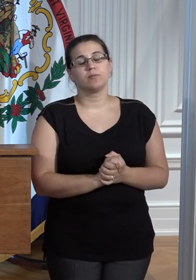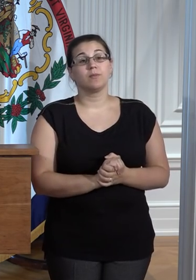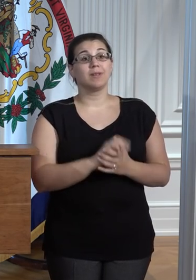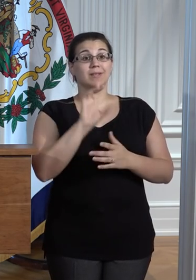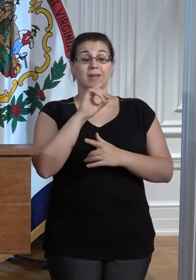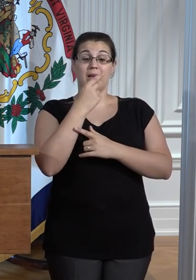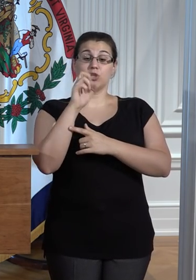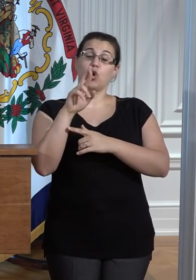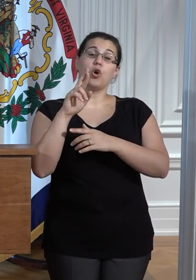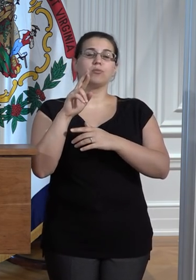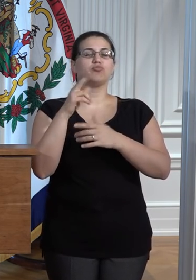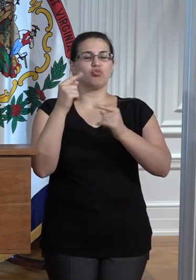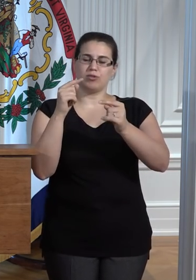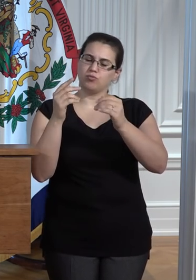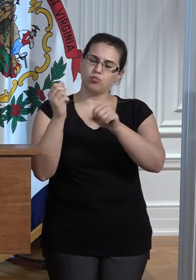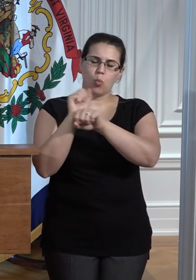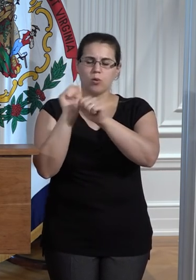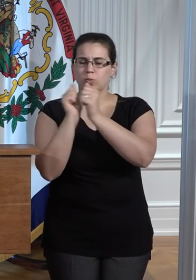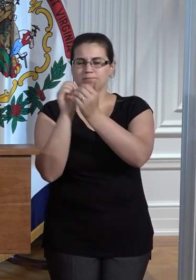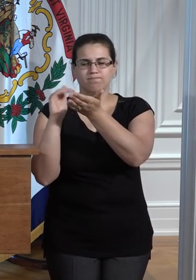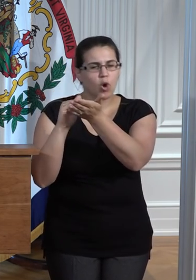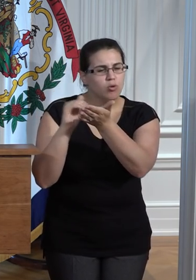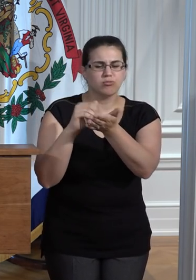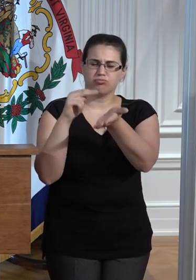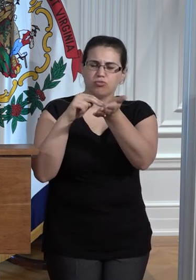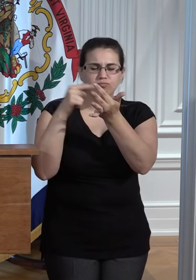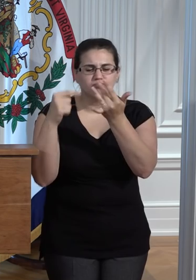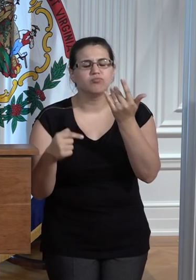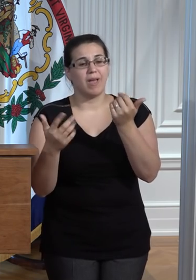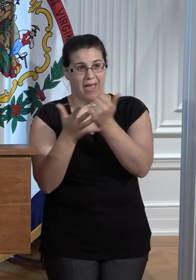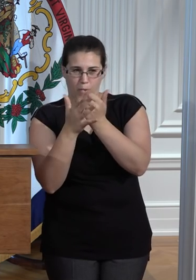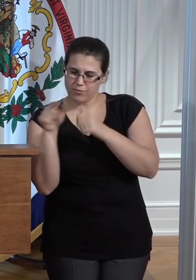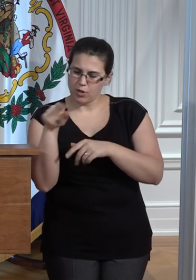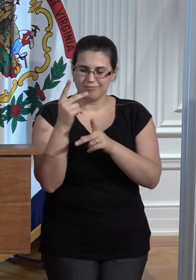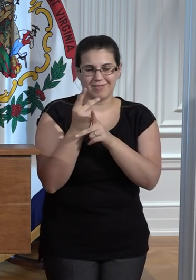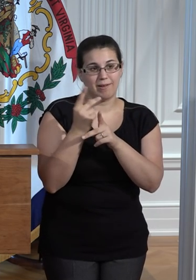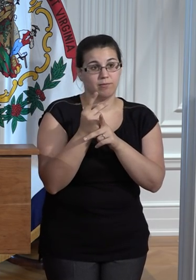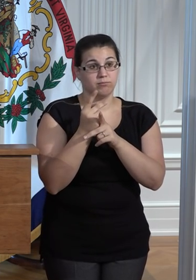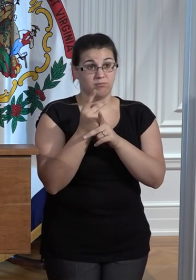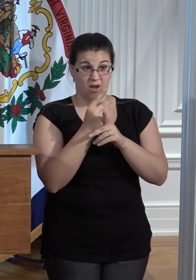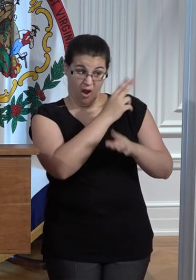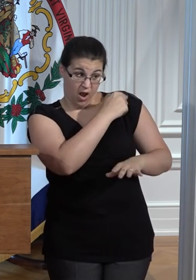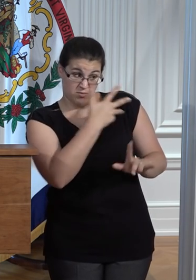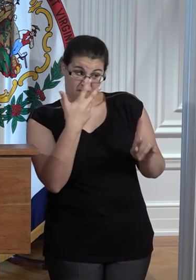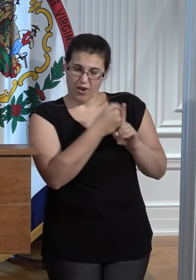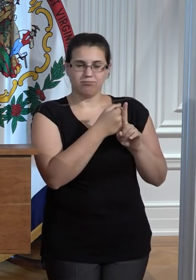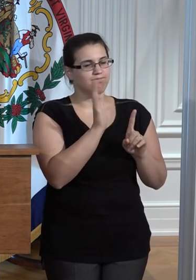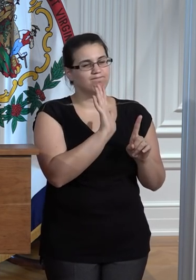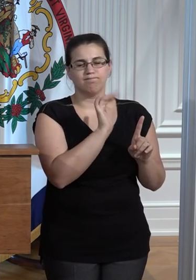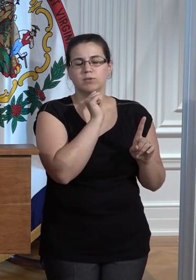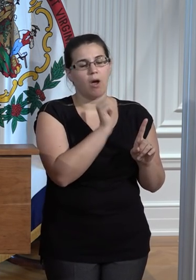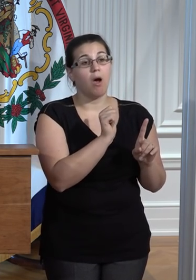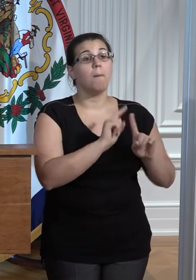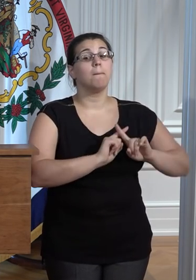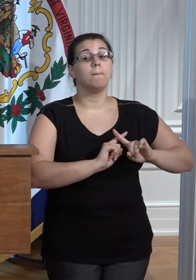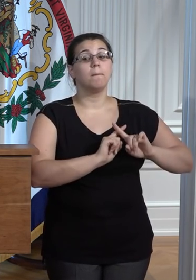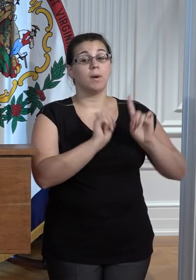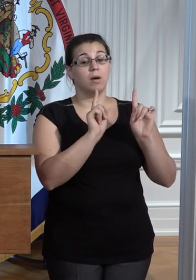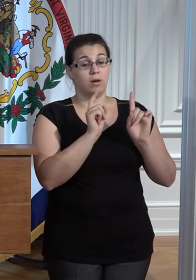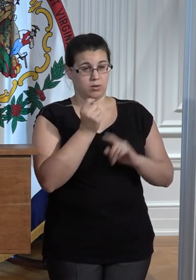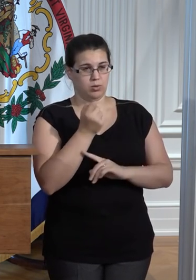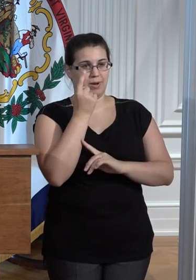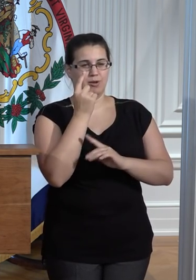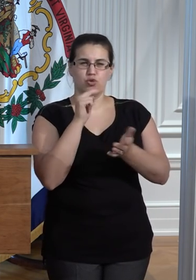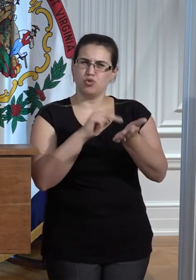providers to address any needs that they may have. Although we don't believe any hospitals have been significantly impacted,